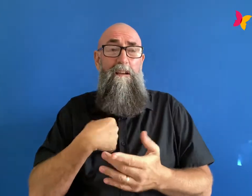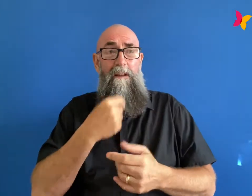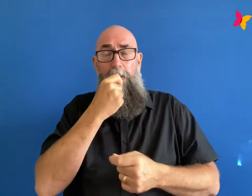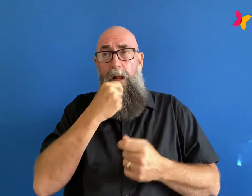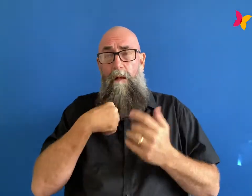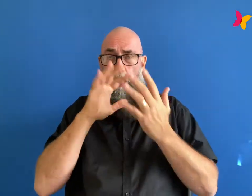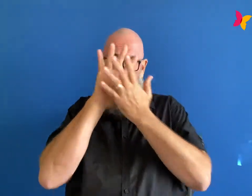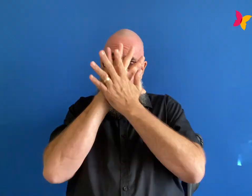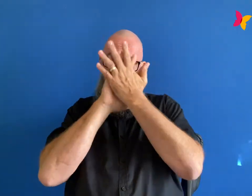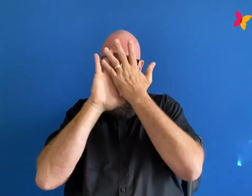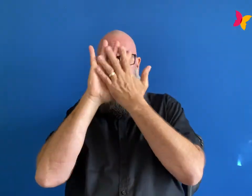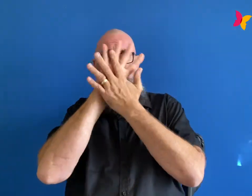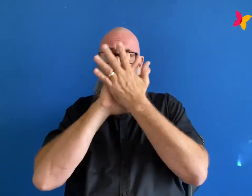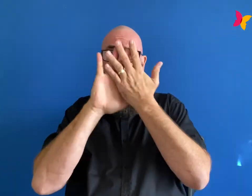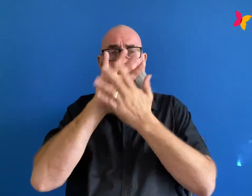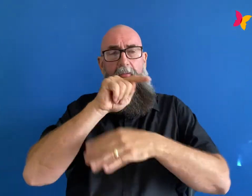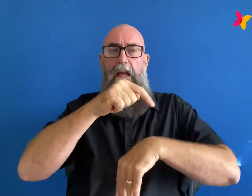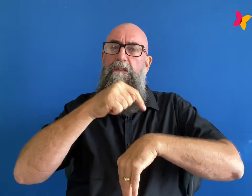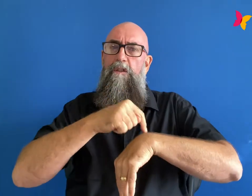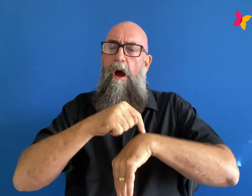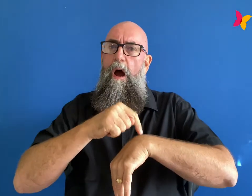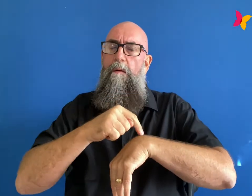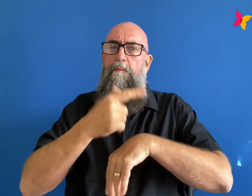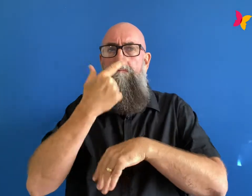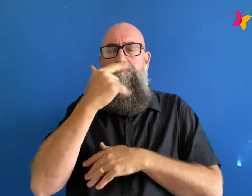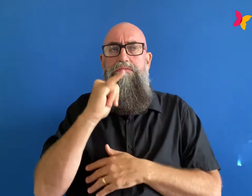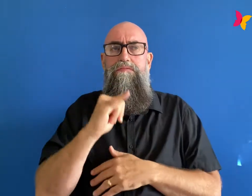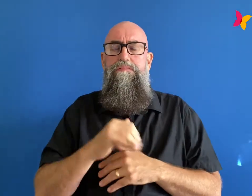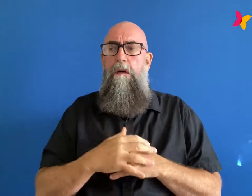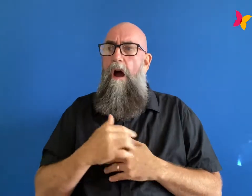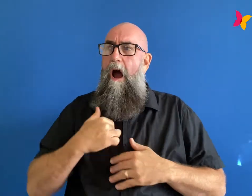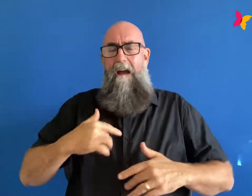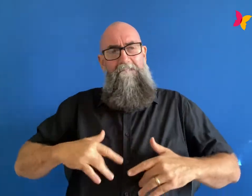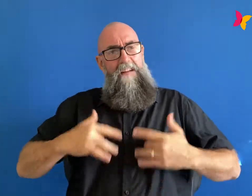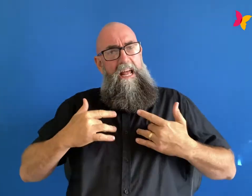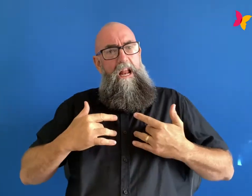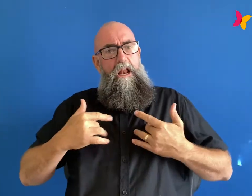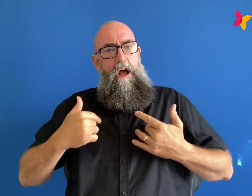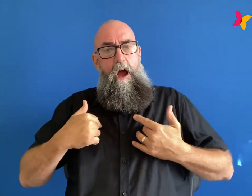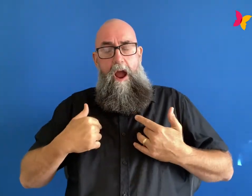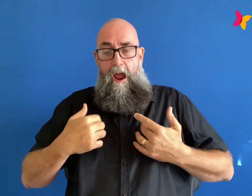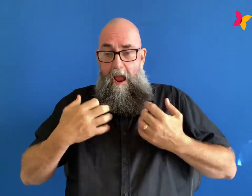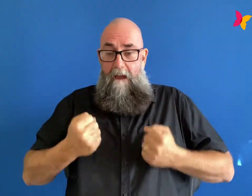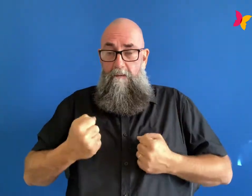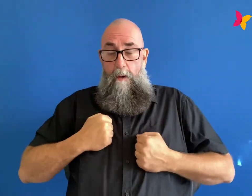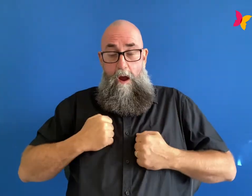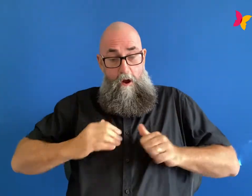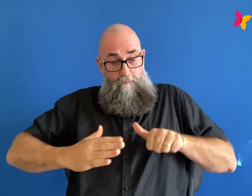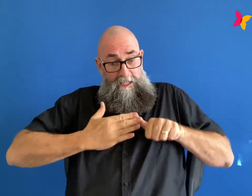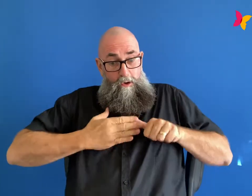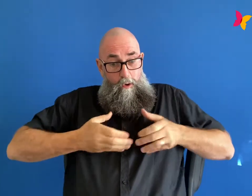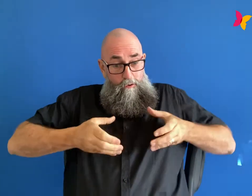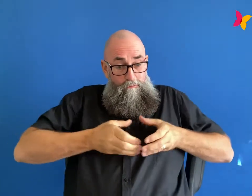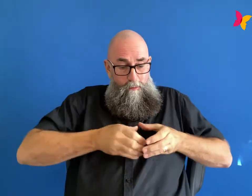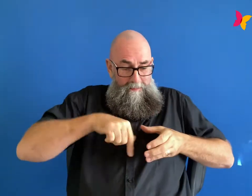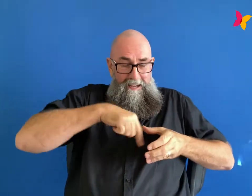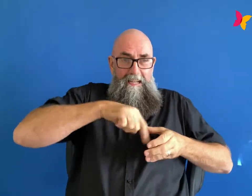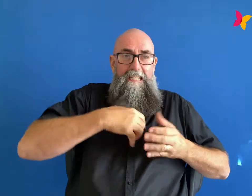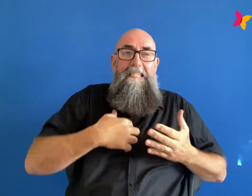just remember being feeling like i kind of left the security of the group that i did have because i didn't feel like i felt like i